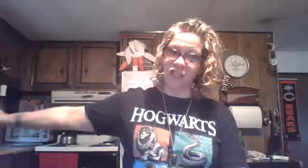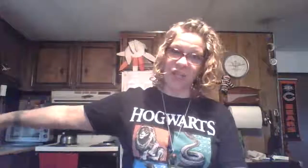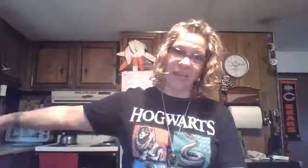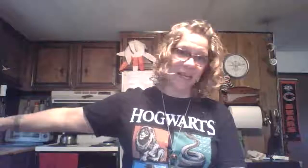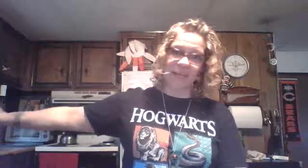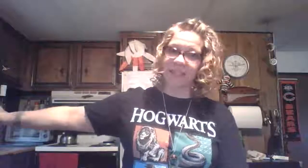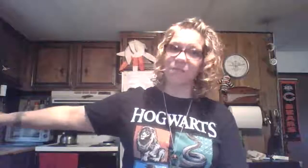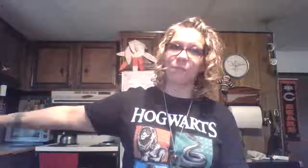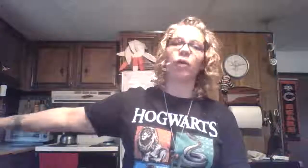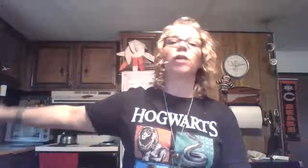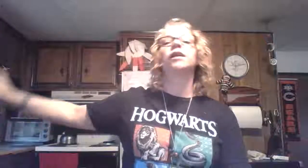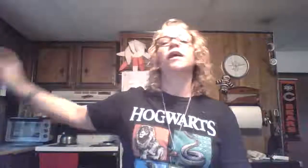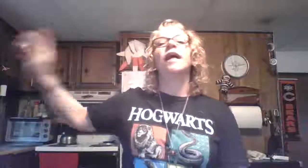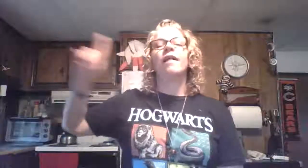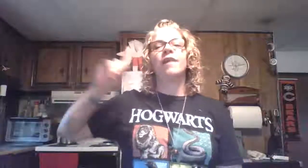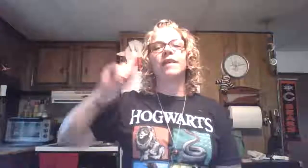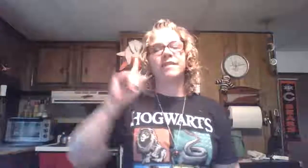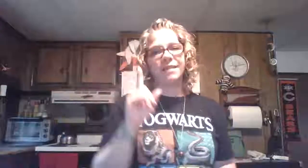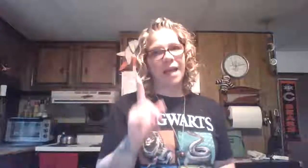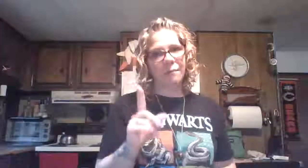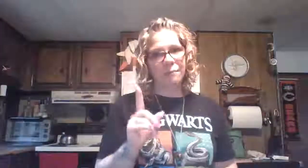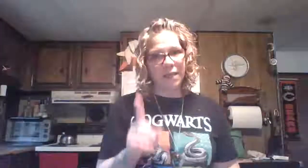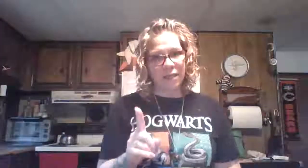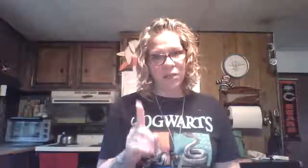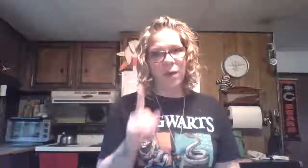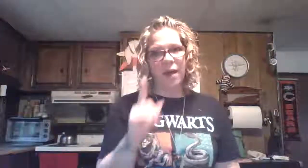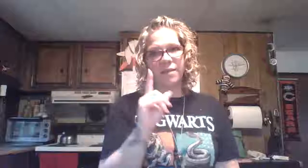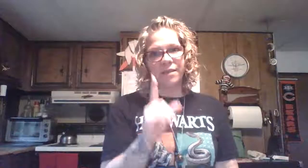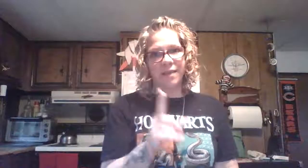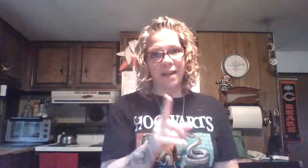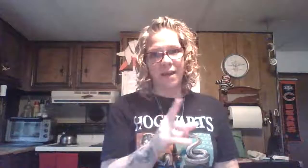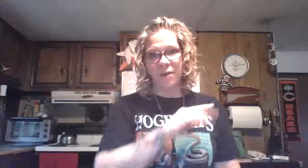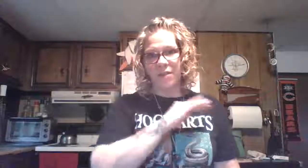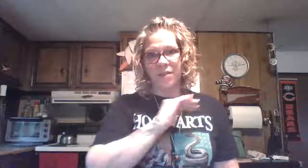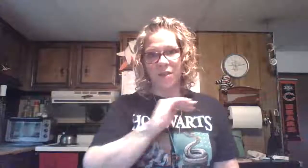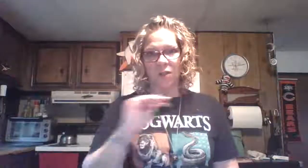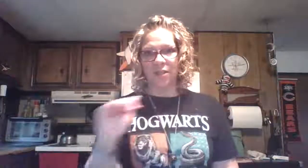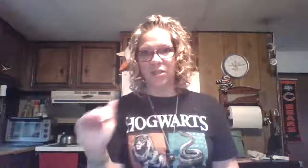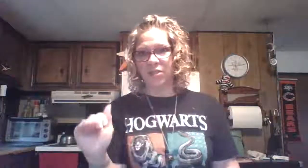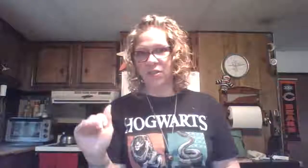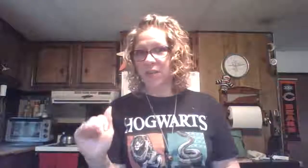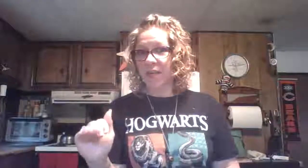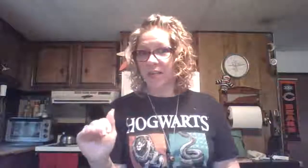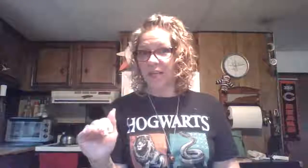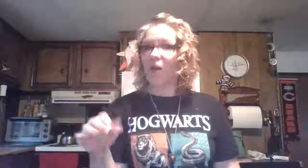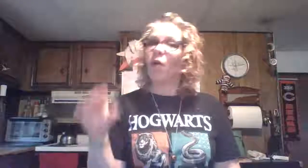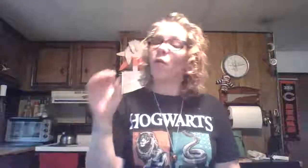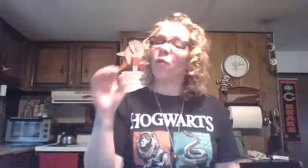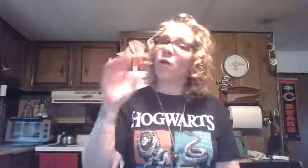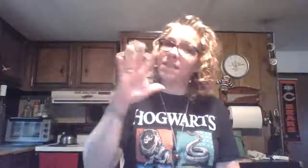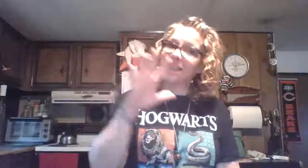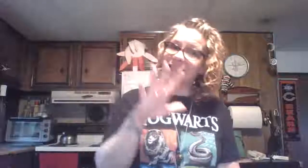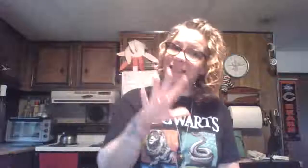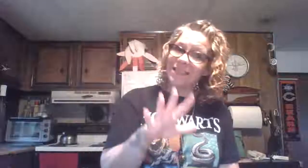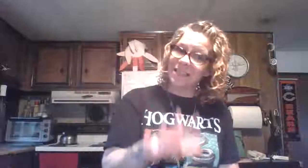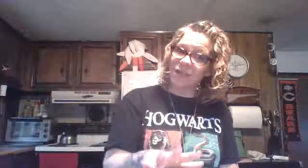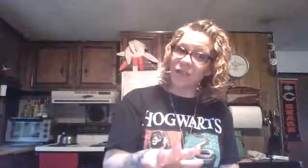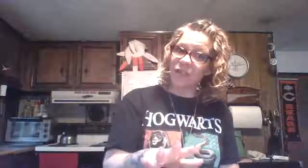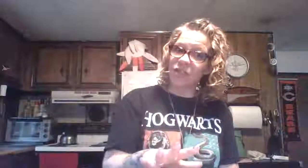shiny. Make it sparkle. That does not mean you have to stay up. Until all dishes are done. Once dinner dishes